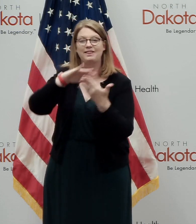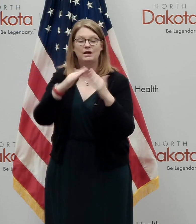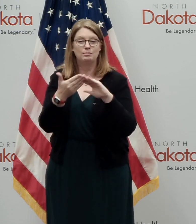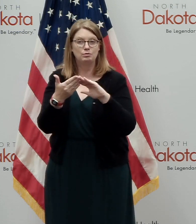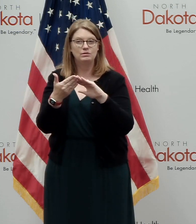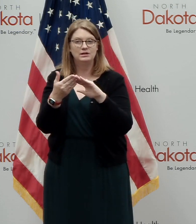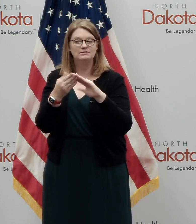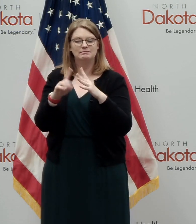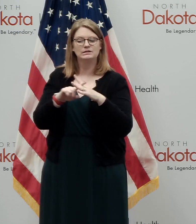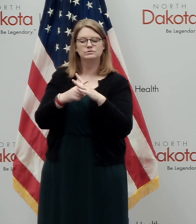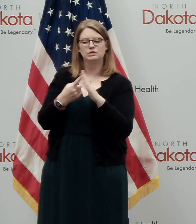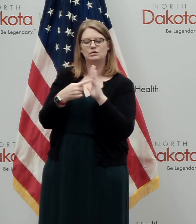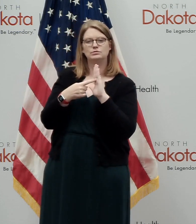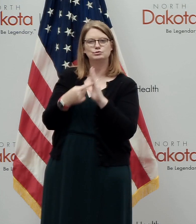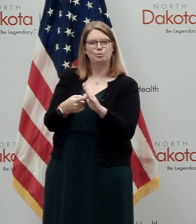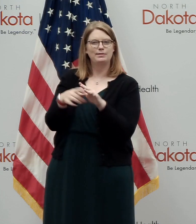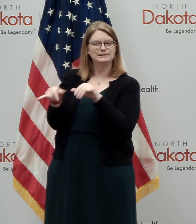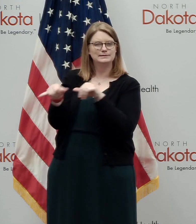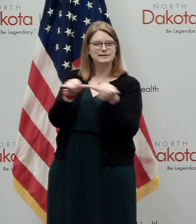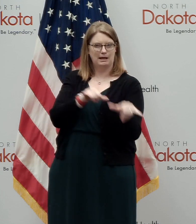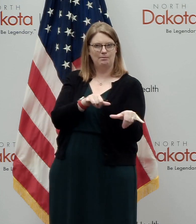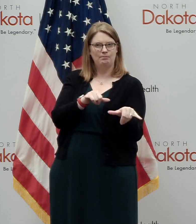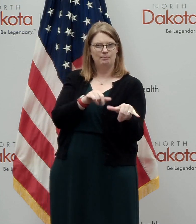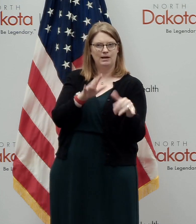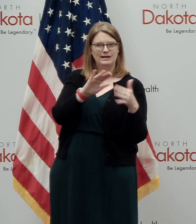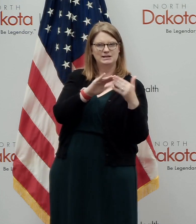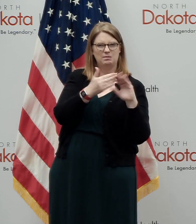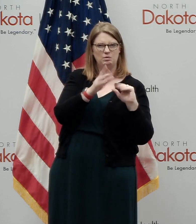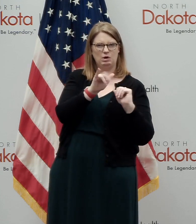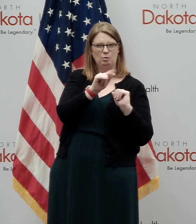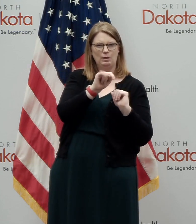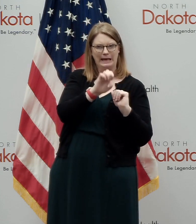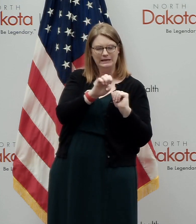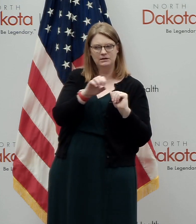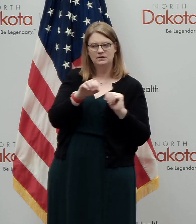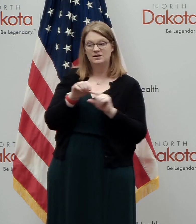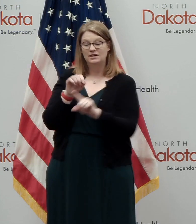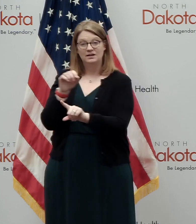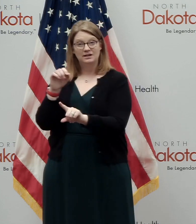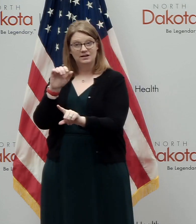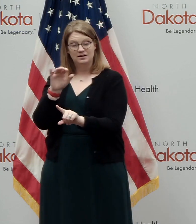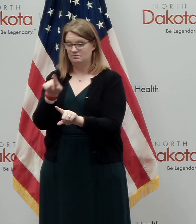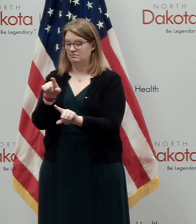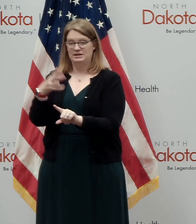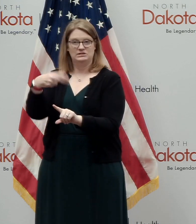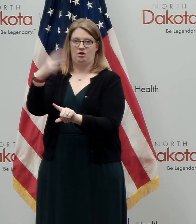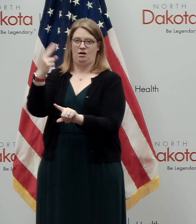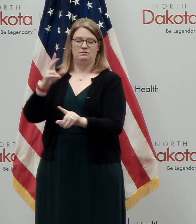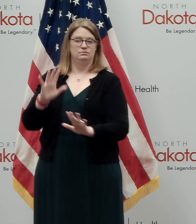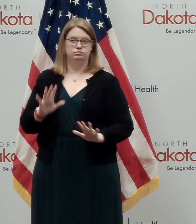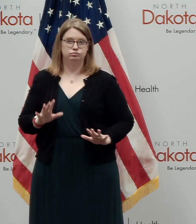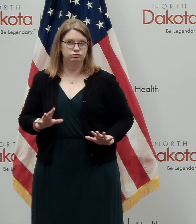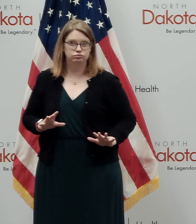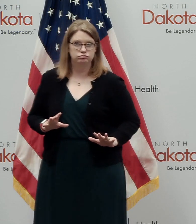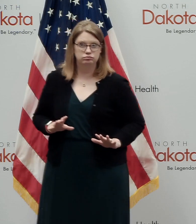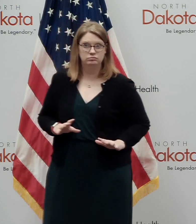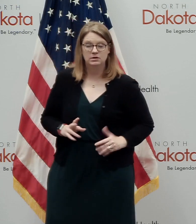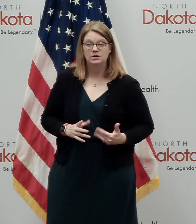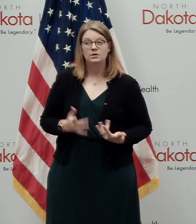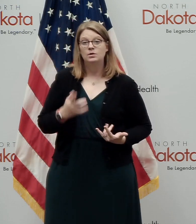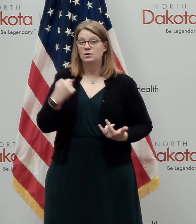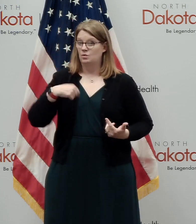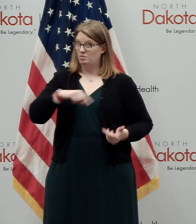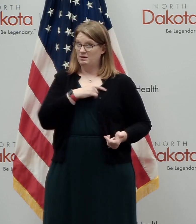the rate that's in a community. But that's just too high. We've been fortunate. We've been low in the number of